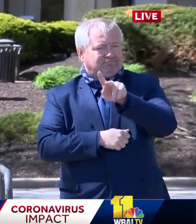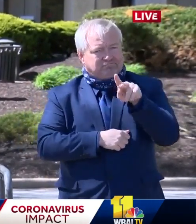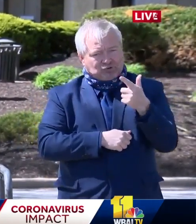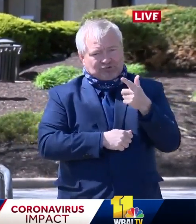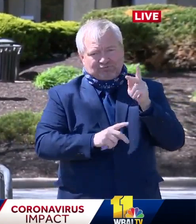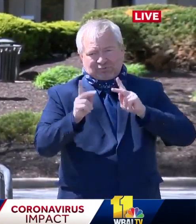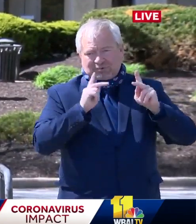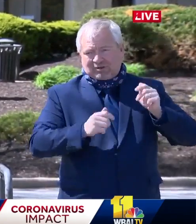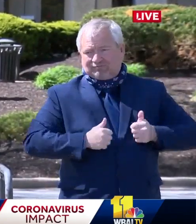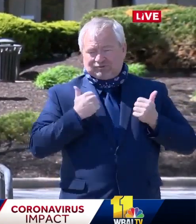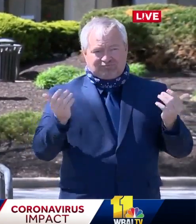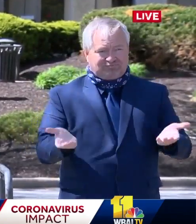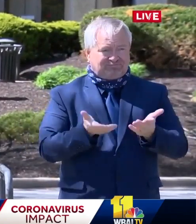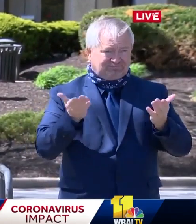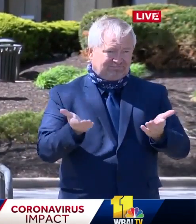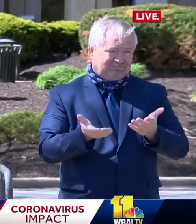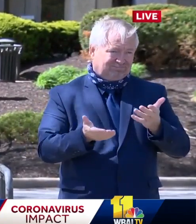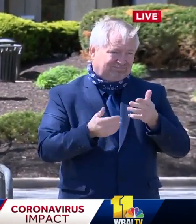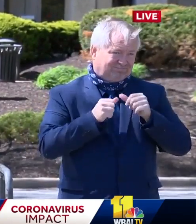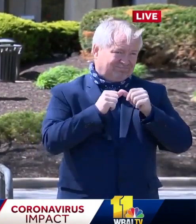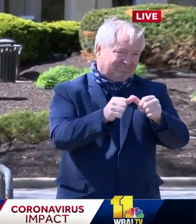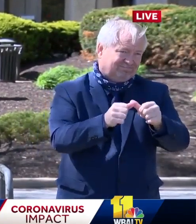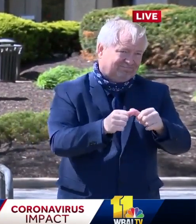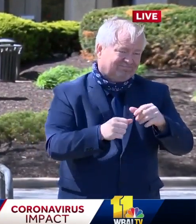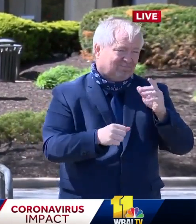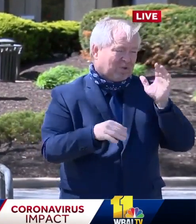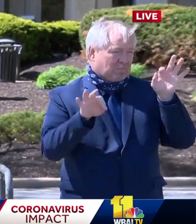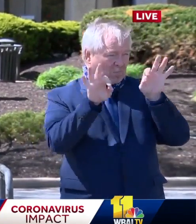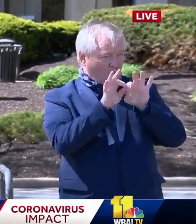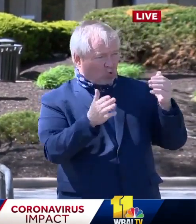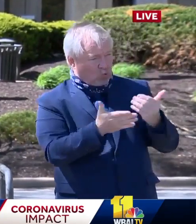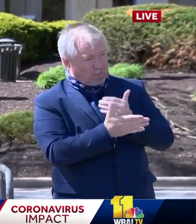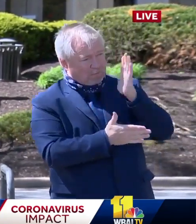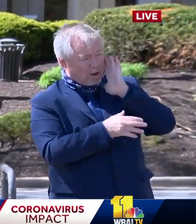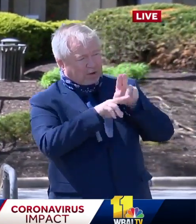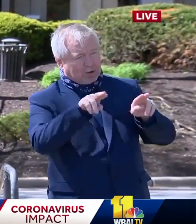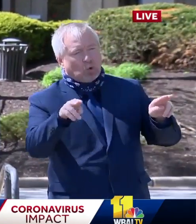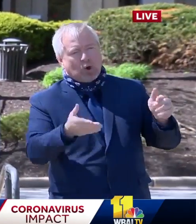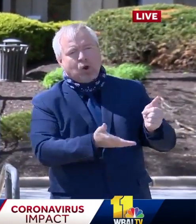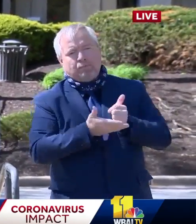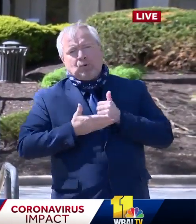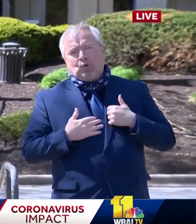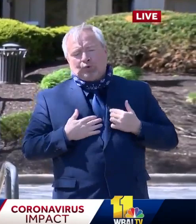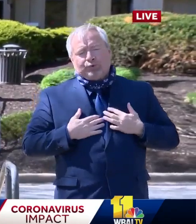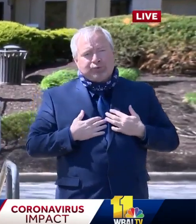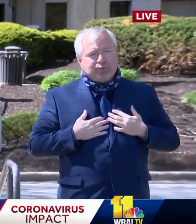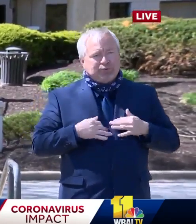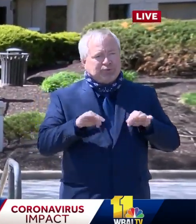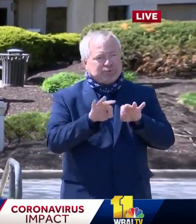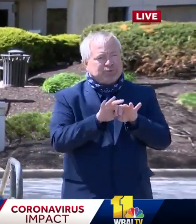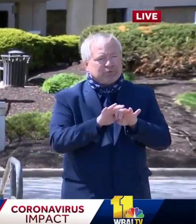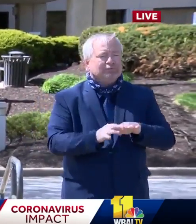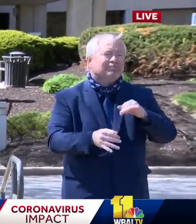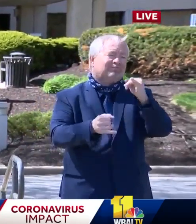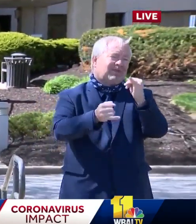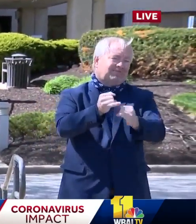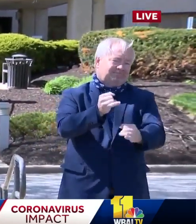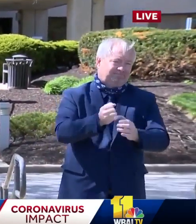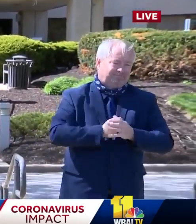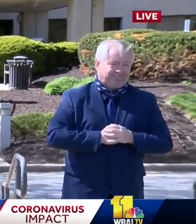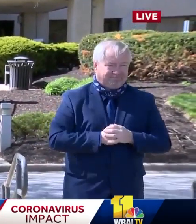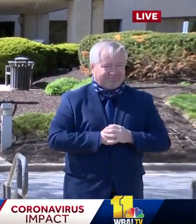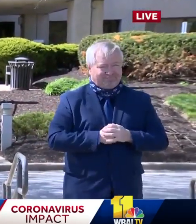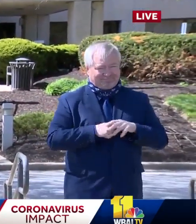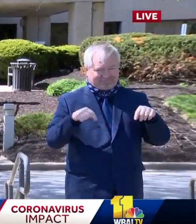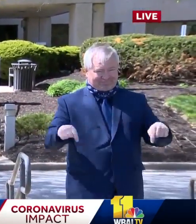expand that bed space was really critically important to all of us. And finally, I say that as our citizens, uh, they have many, many needs